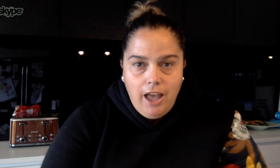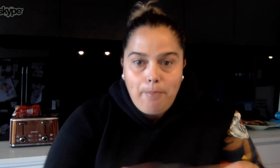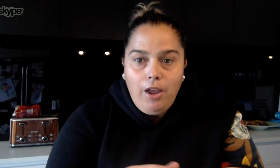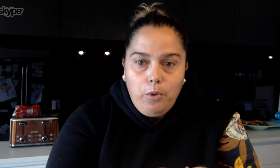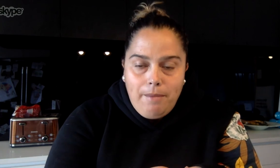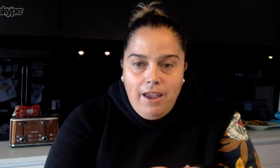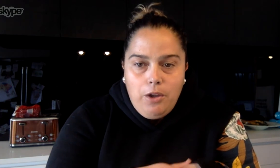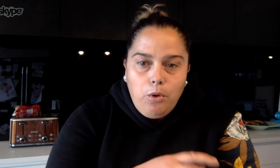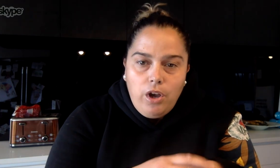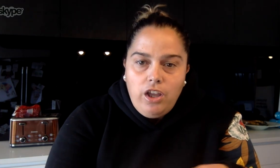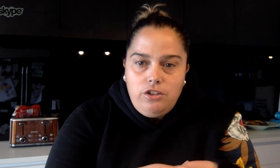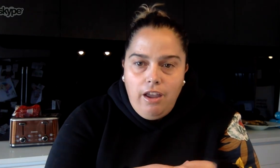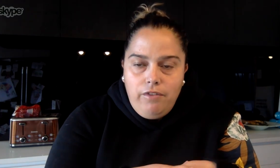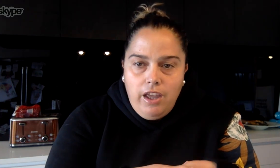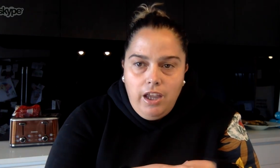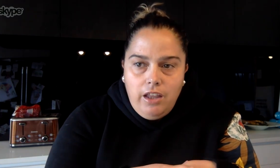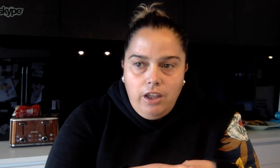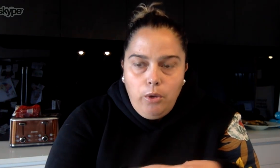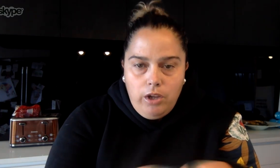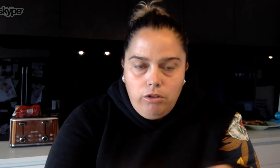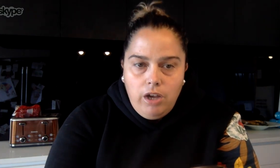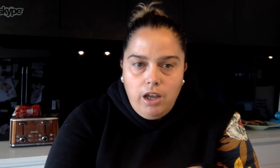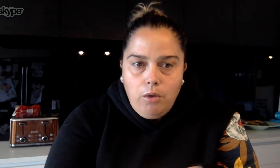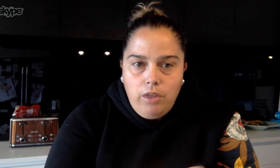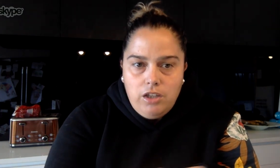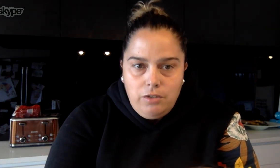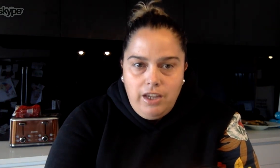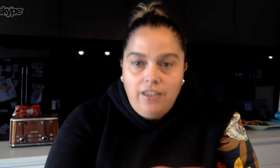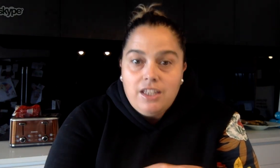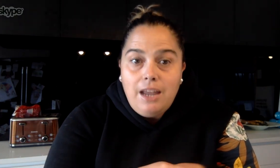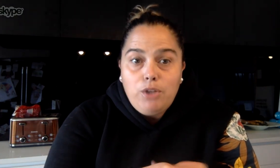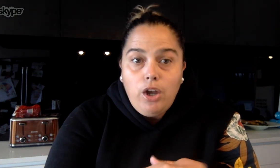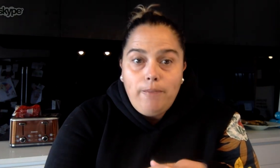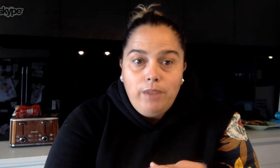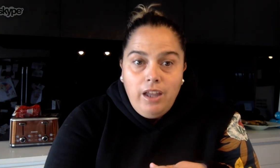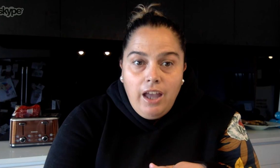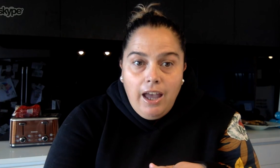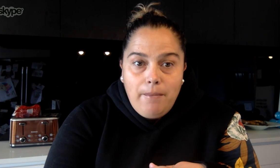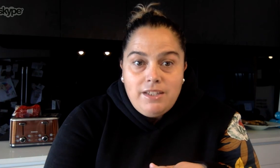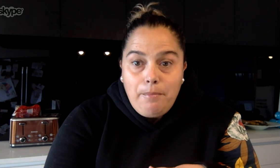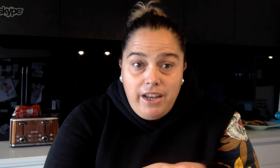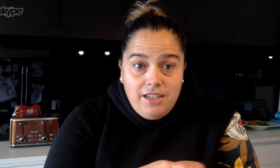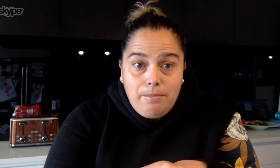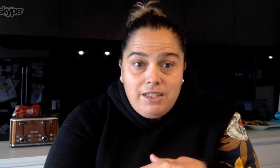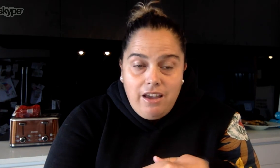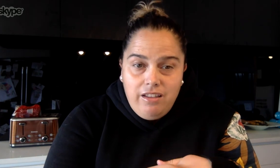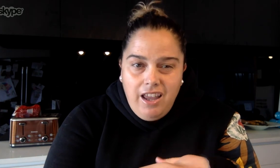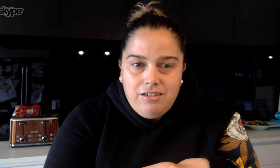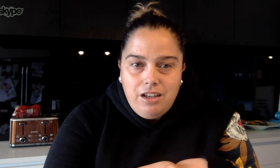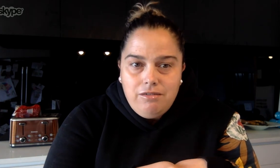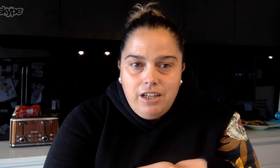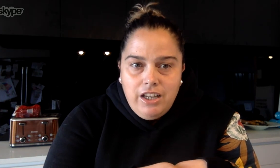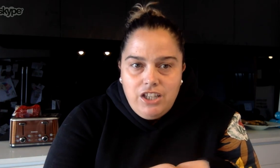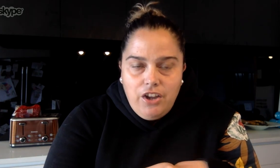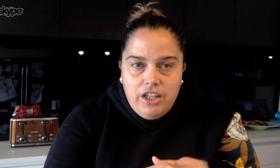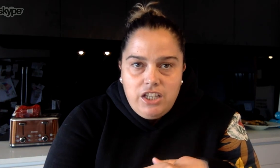don't upload all their mahi or organise to have their hui kukara or their zui at the same time and somebody has to miss out in their